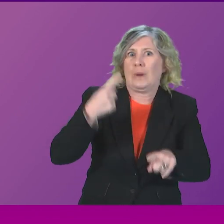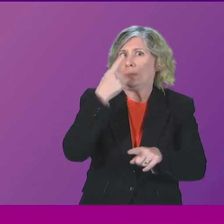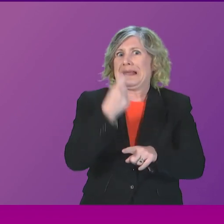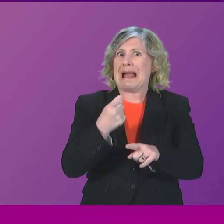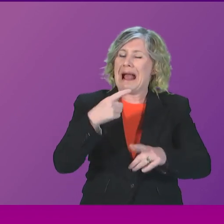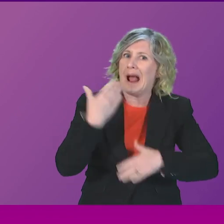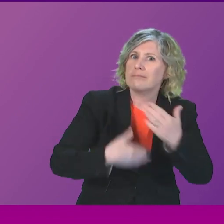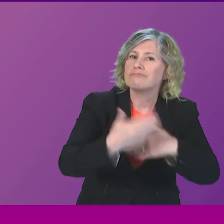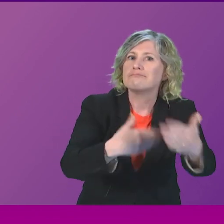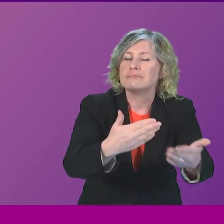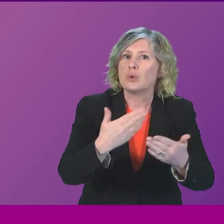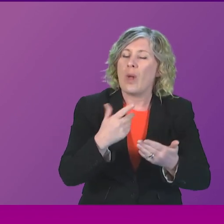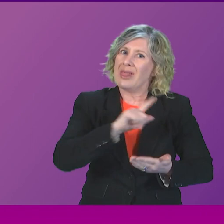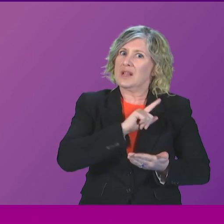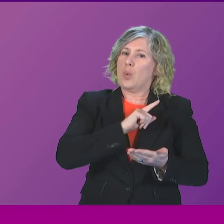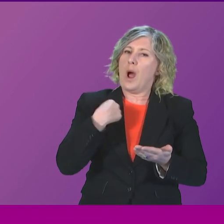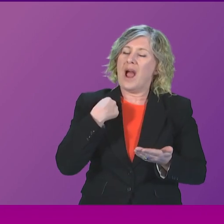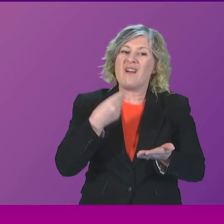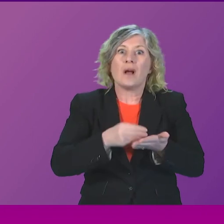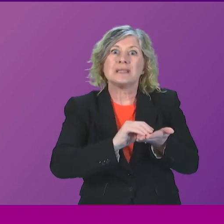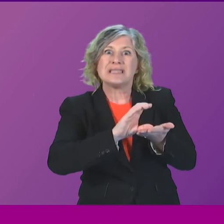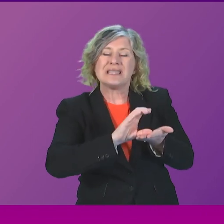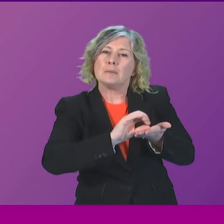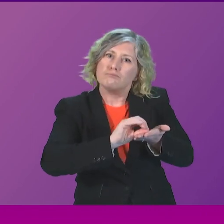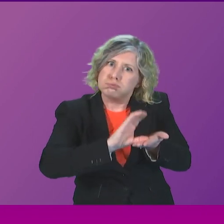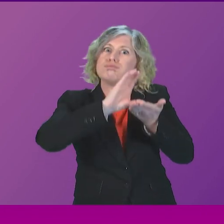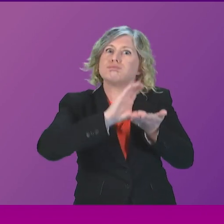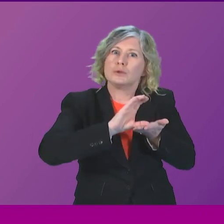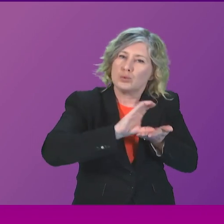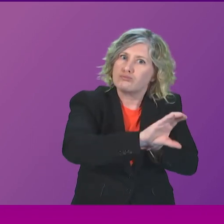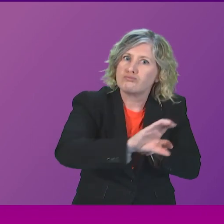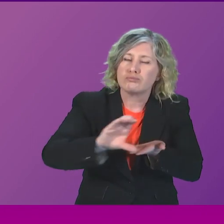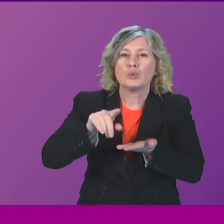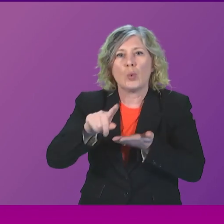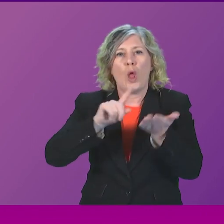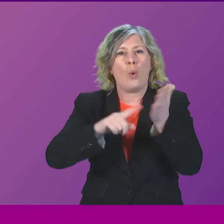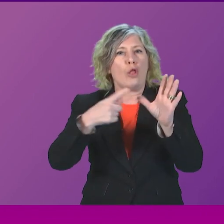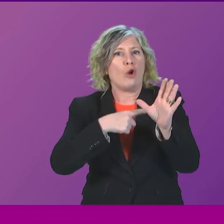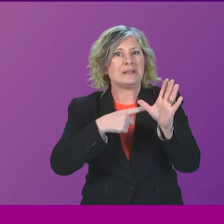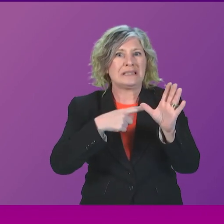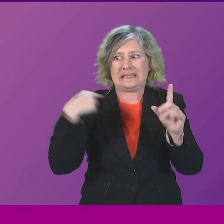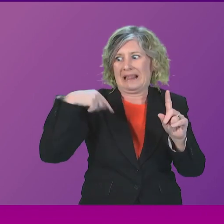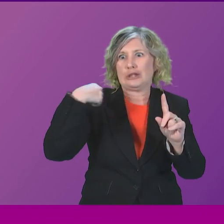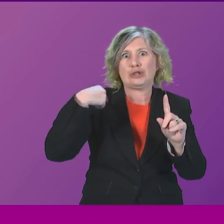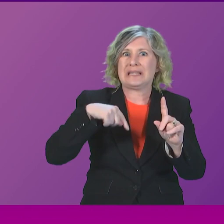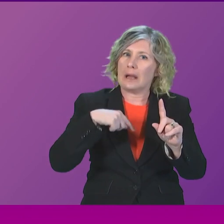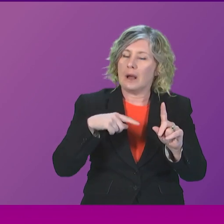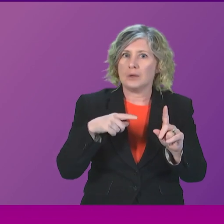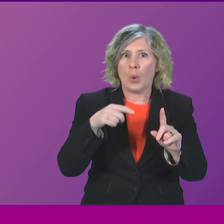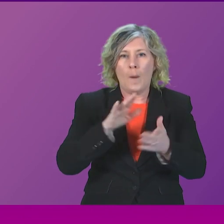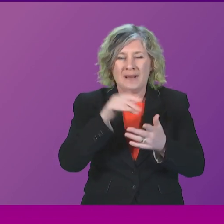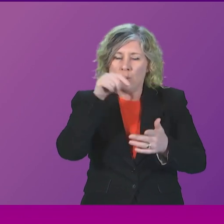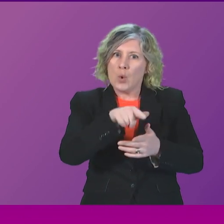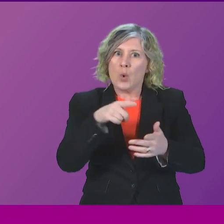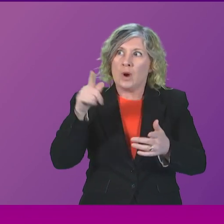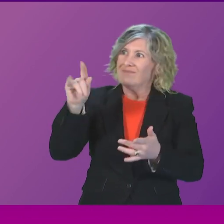can. That is why we've increased our funding to local authorities this financial year. What makes that job remarkably more difficult is when the UK Government continues